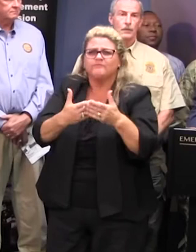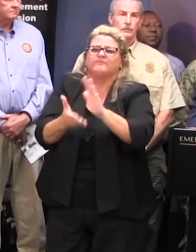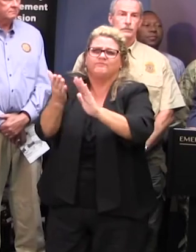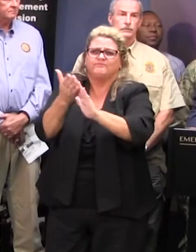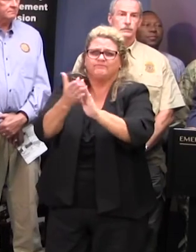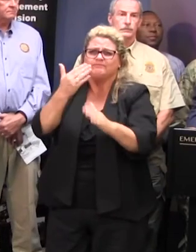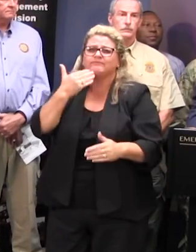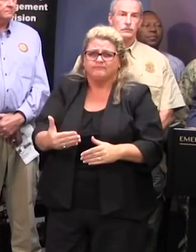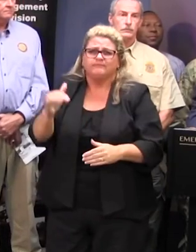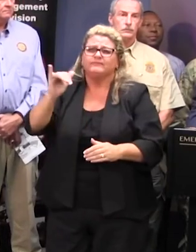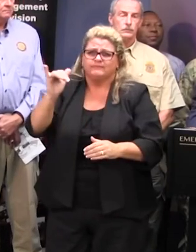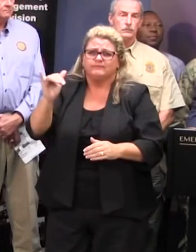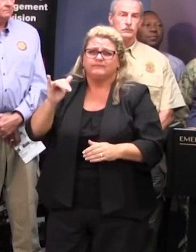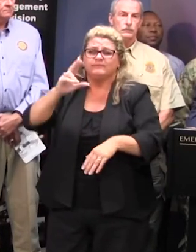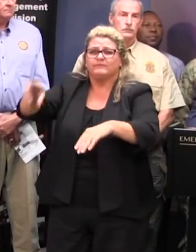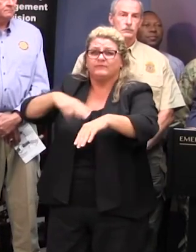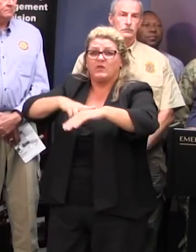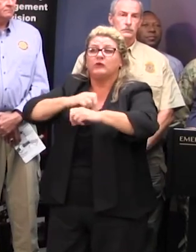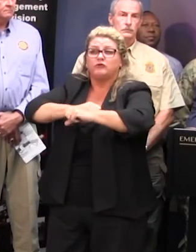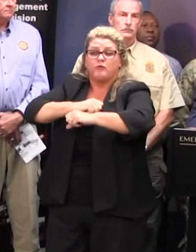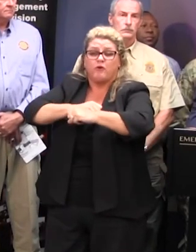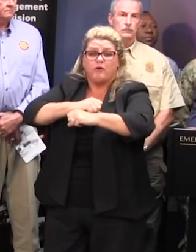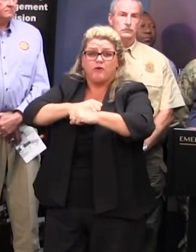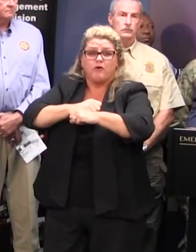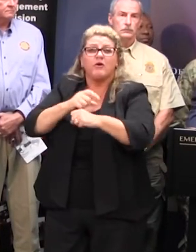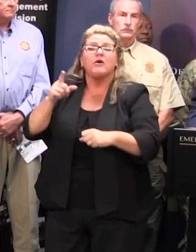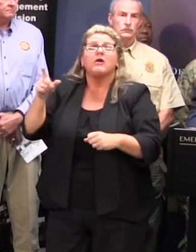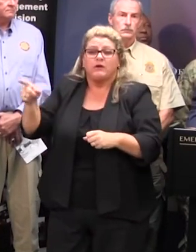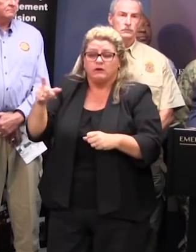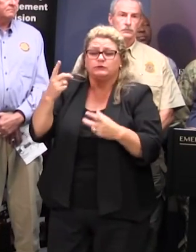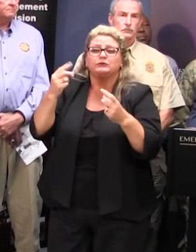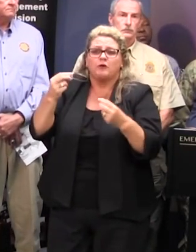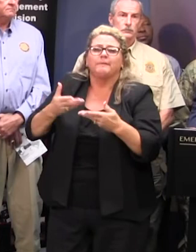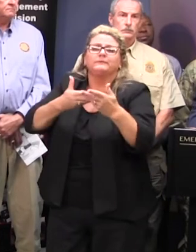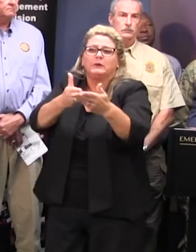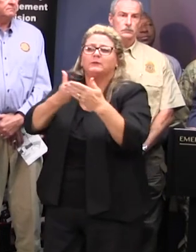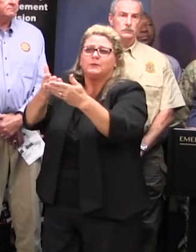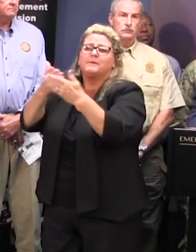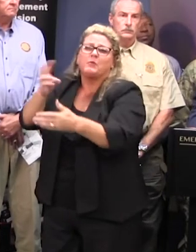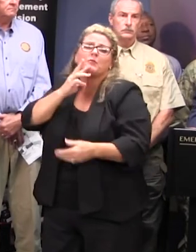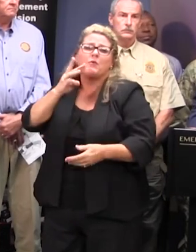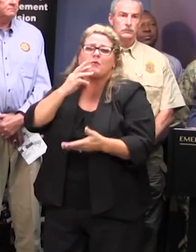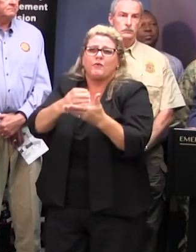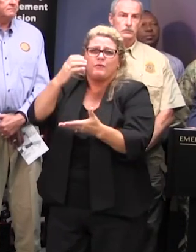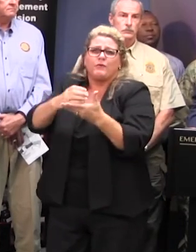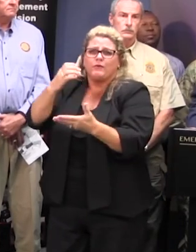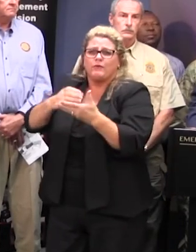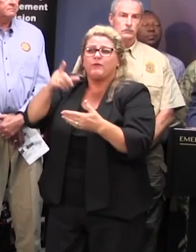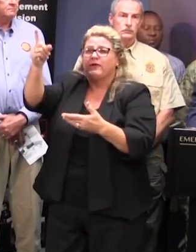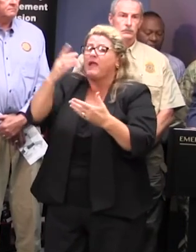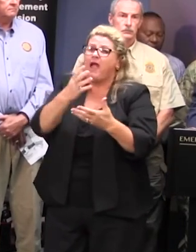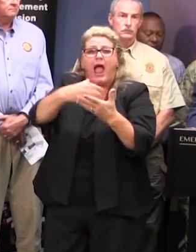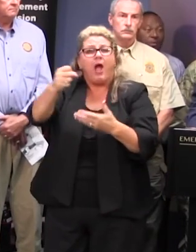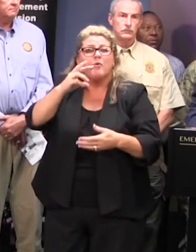this time including the national god is taking uh water to up to chiral in places where they're